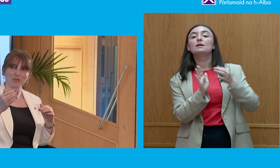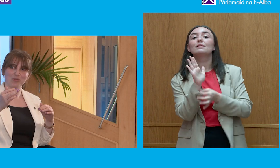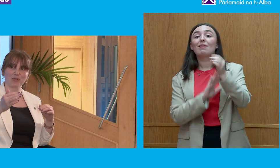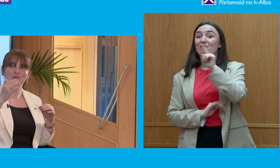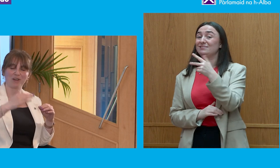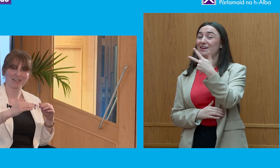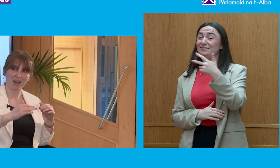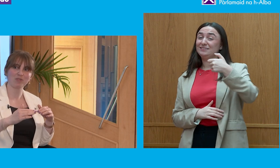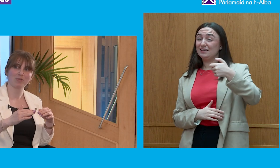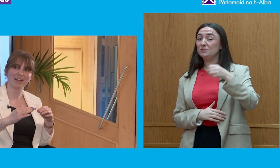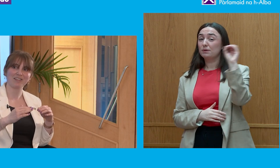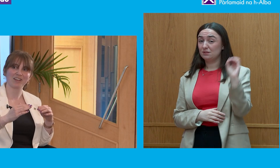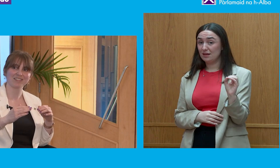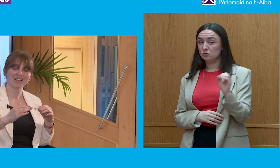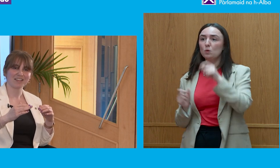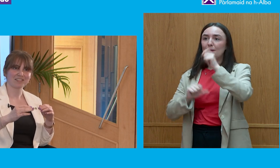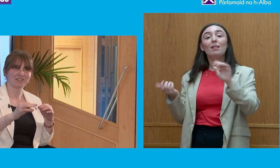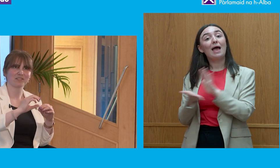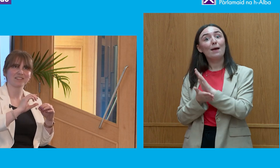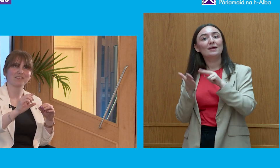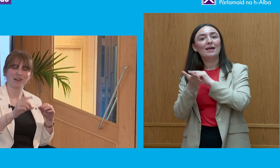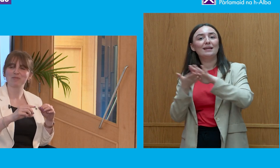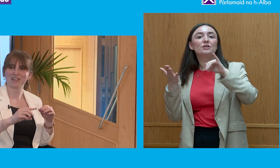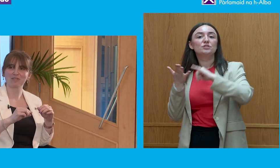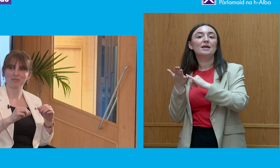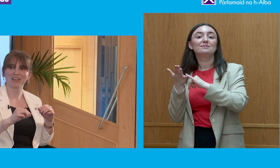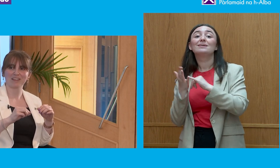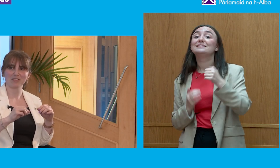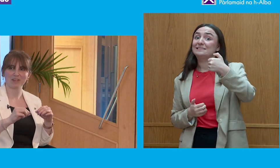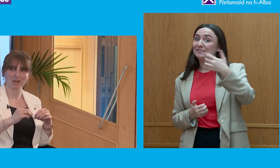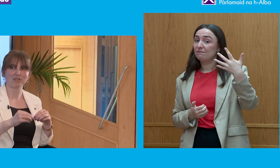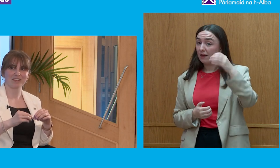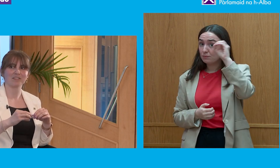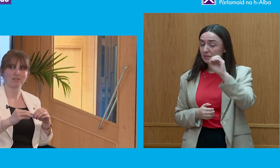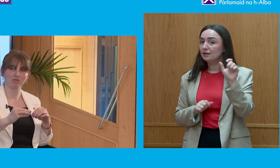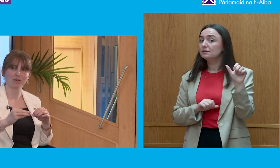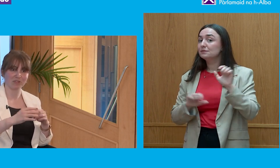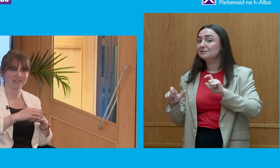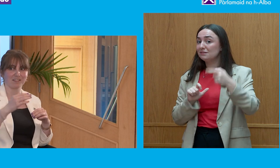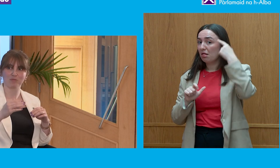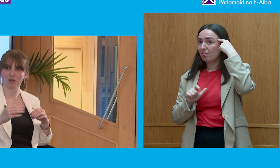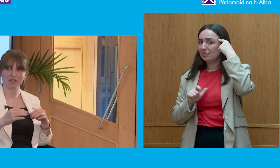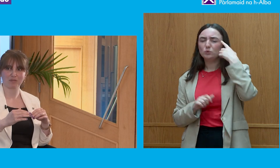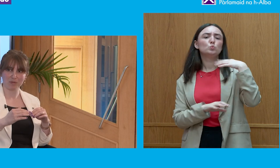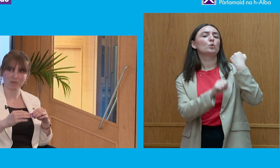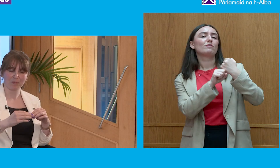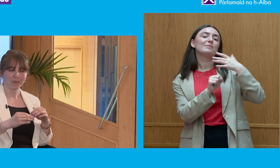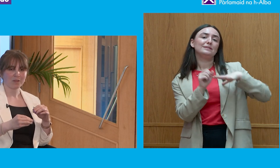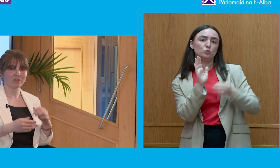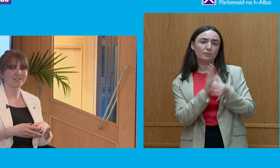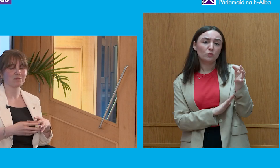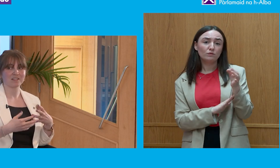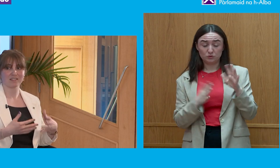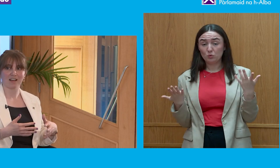So even those who are happy with the NHS, still 65% of them think the government needs improvement. that's still a majority of the people.